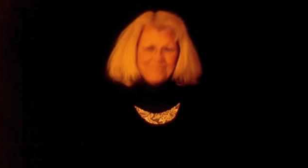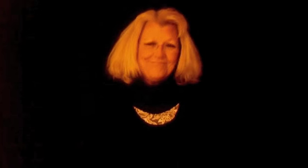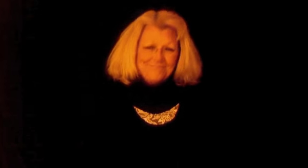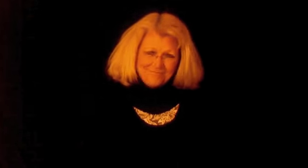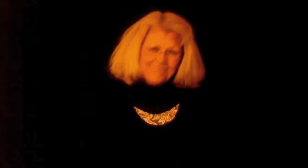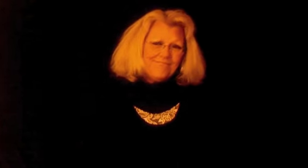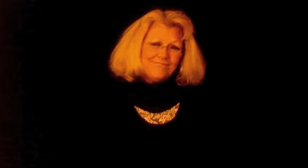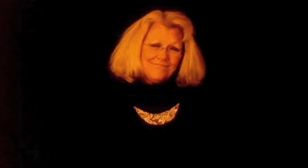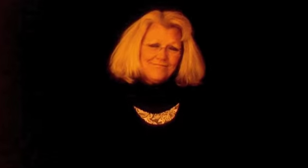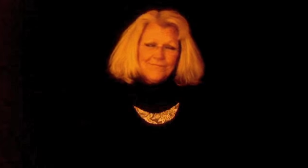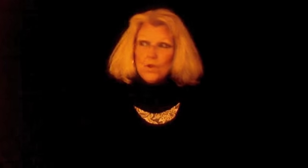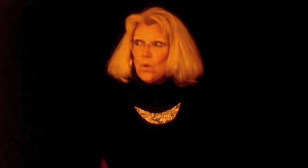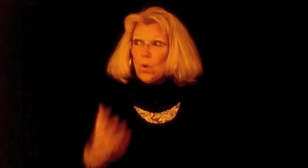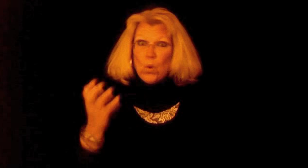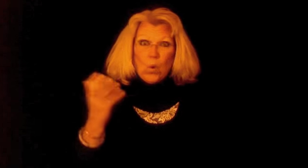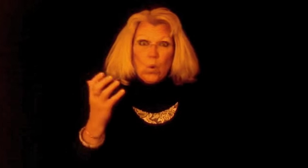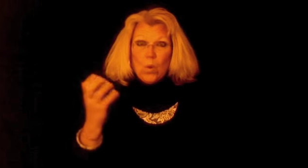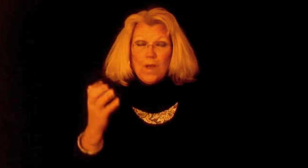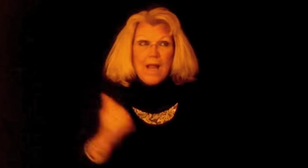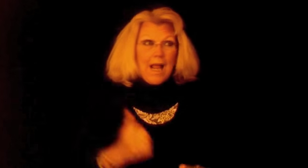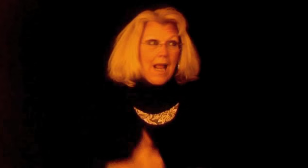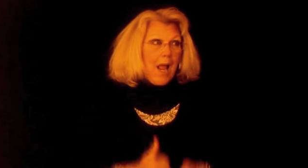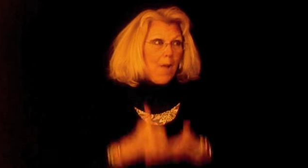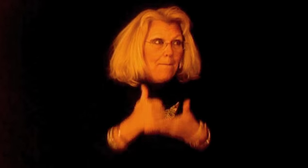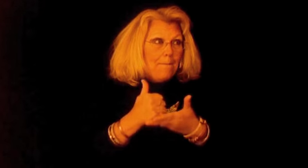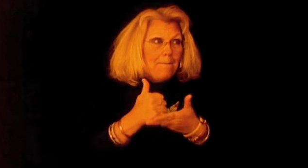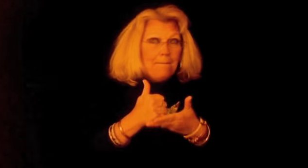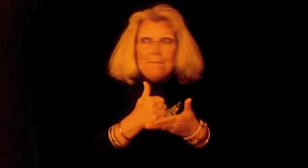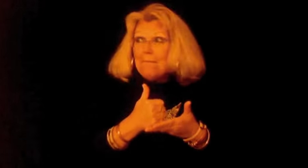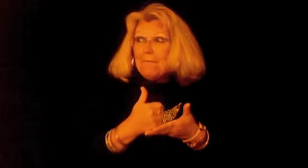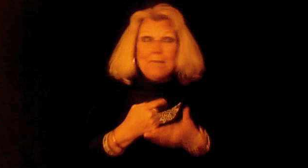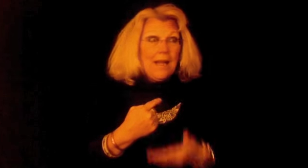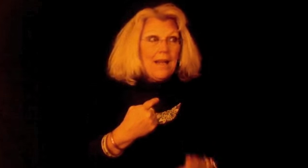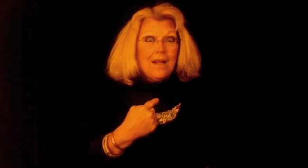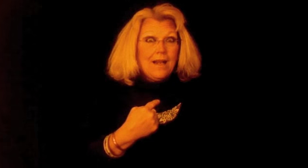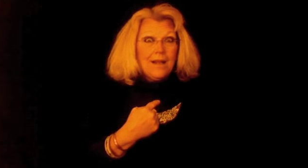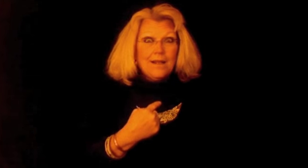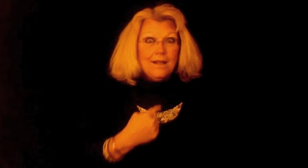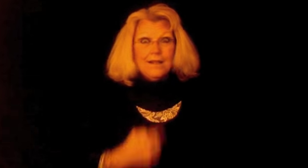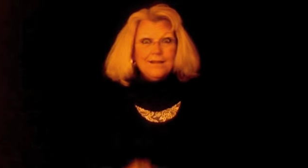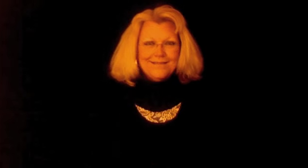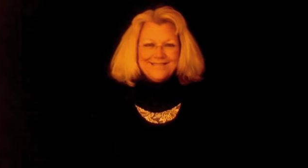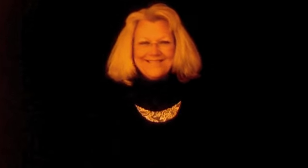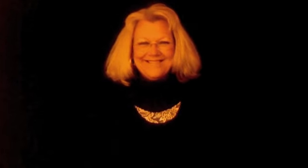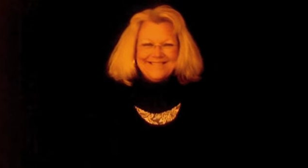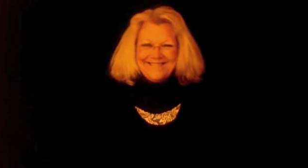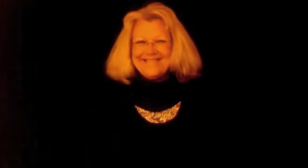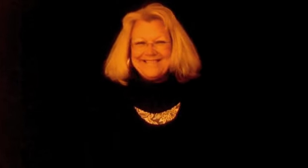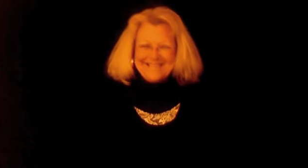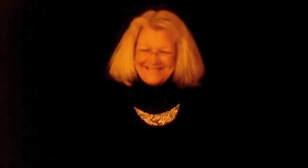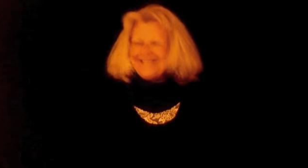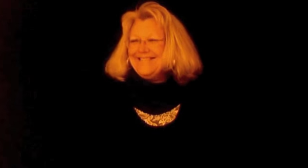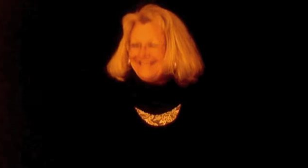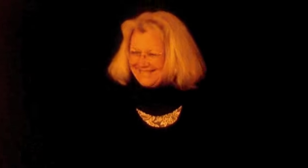Woo! Cheers Cheers Cheers Thank